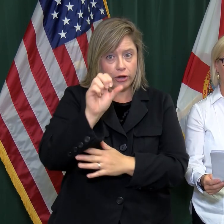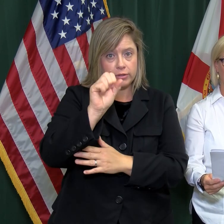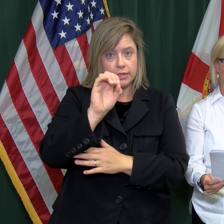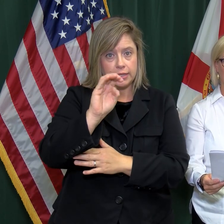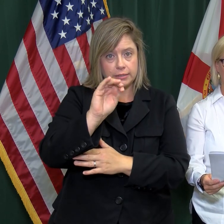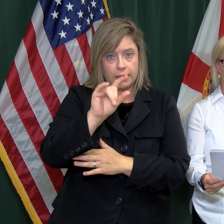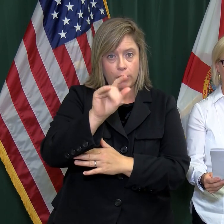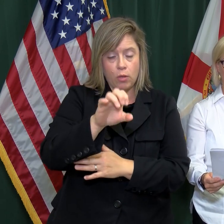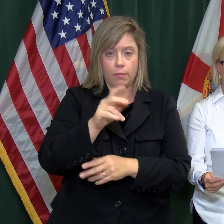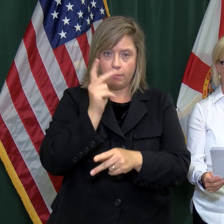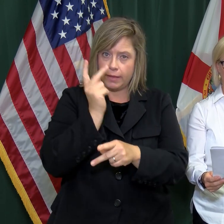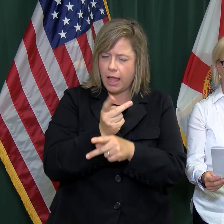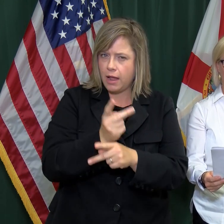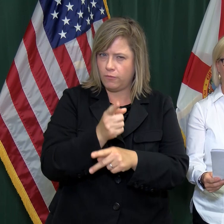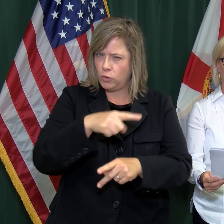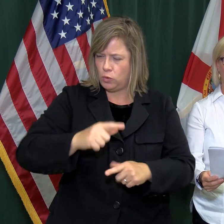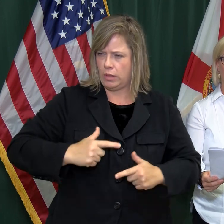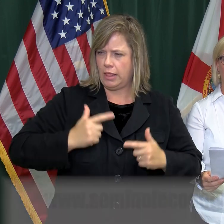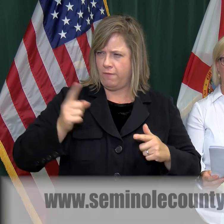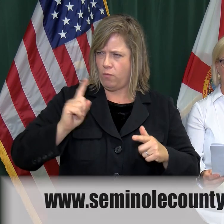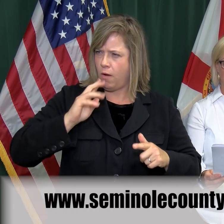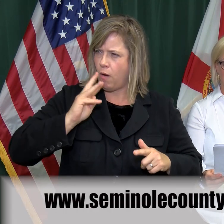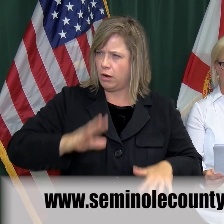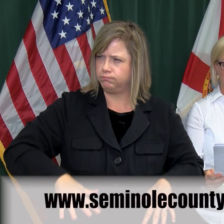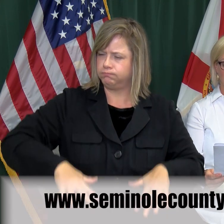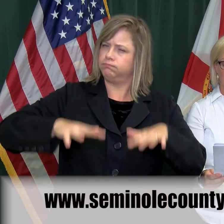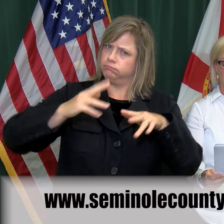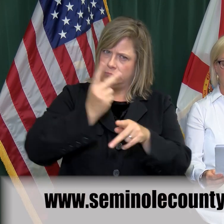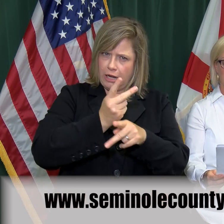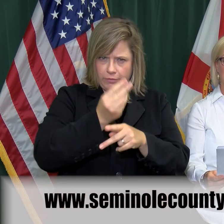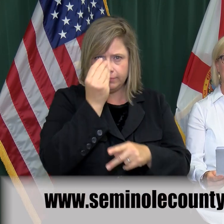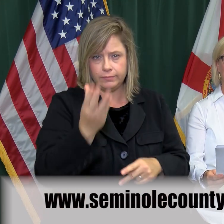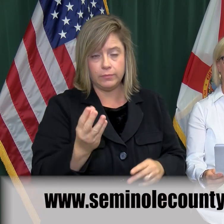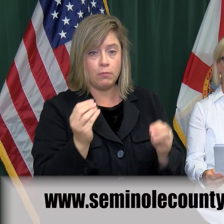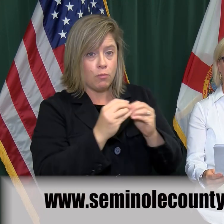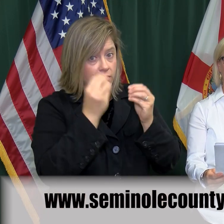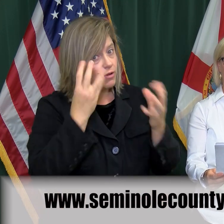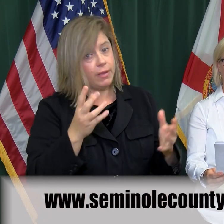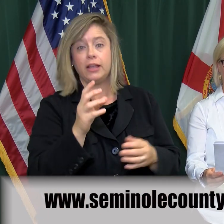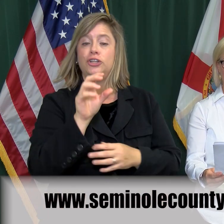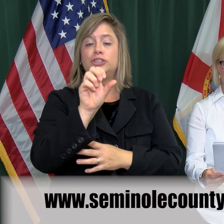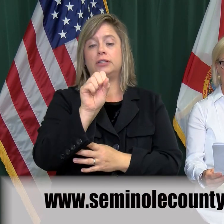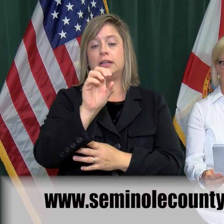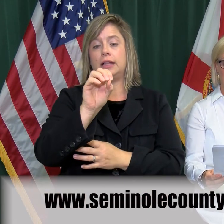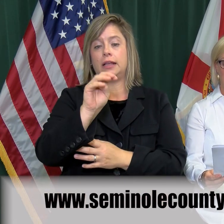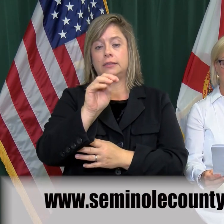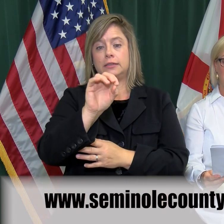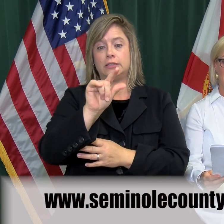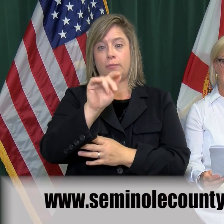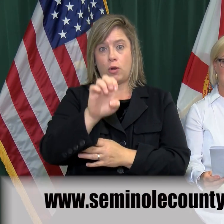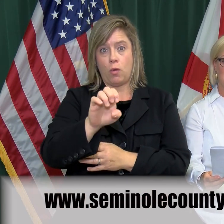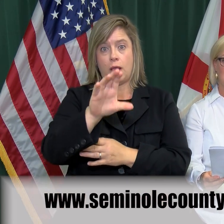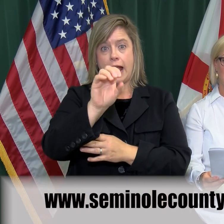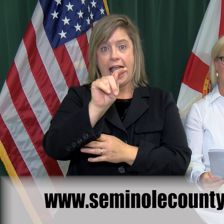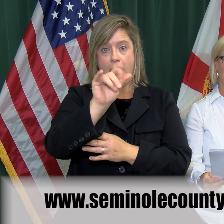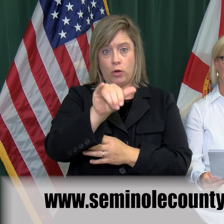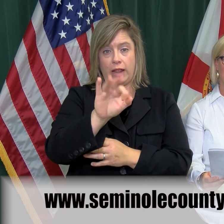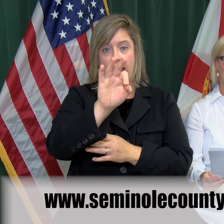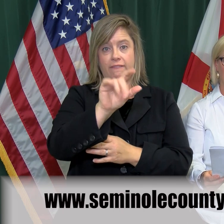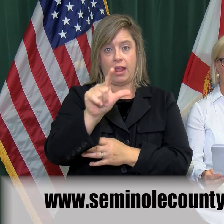if you live in a flood zone. For more information, visit SeminoleCountyFL